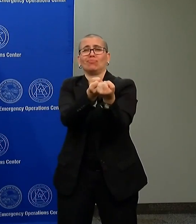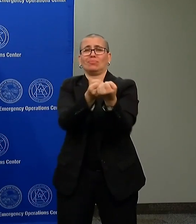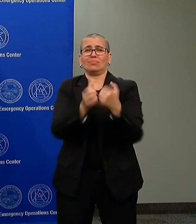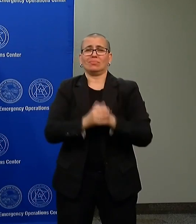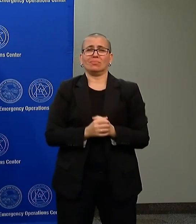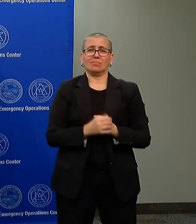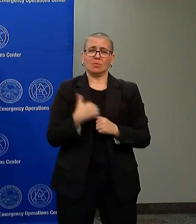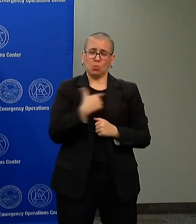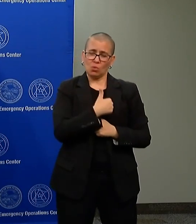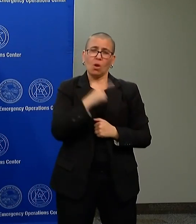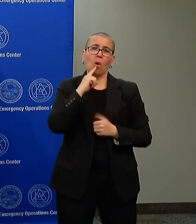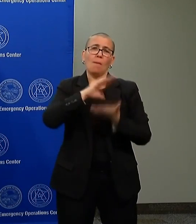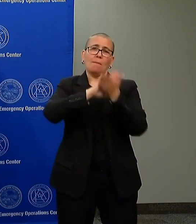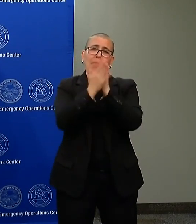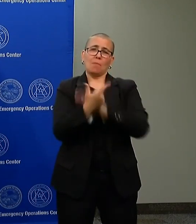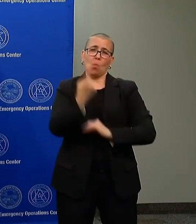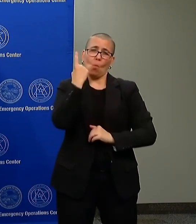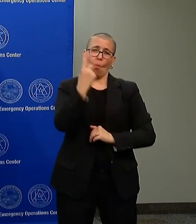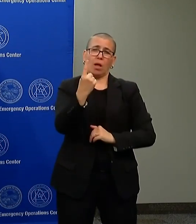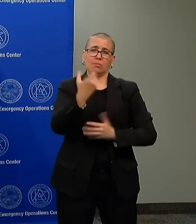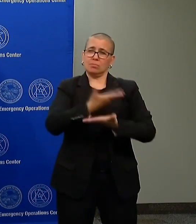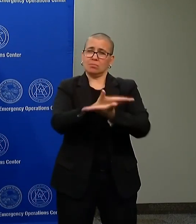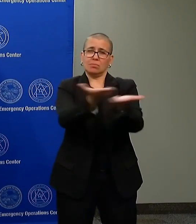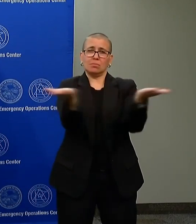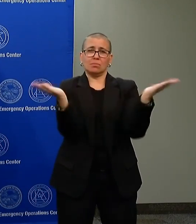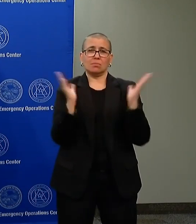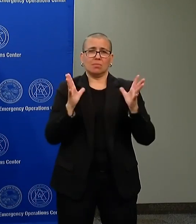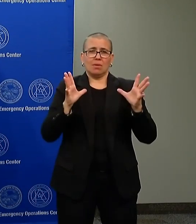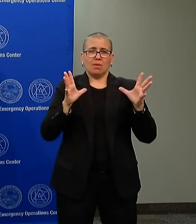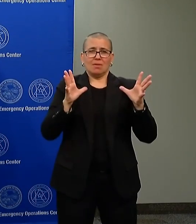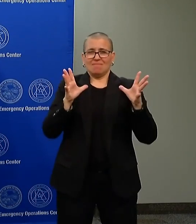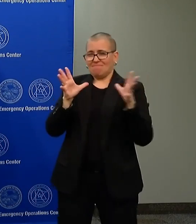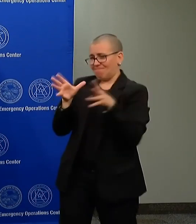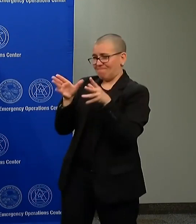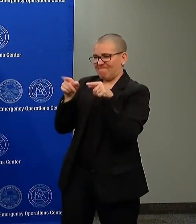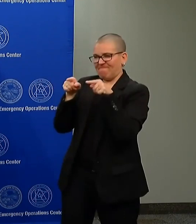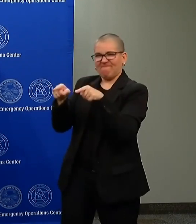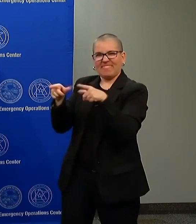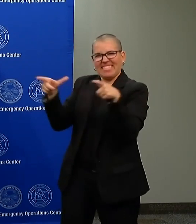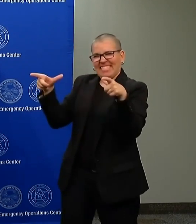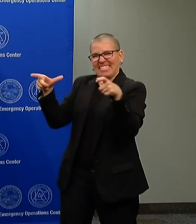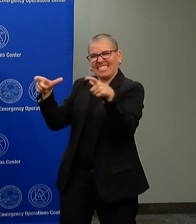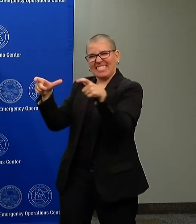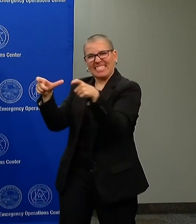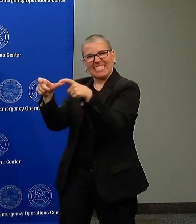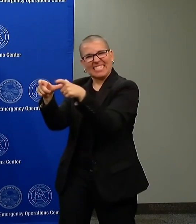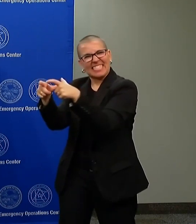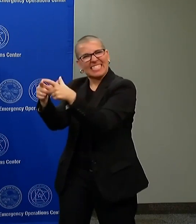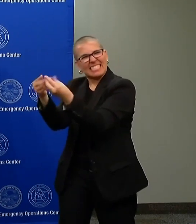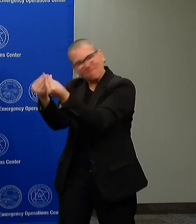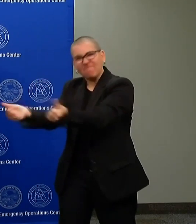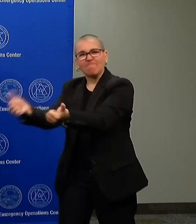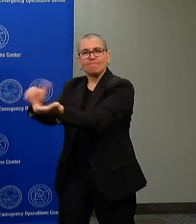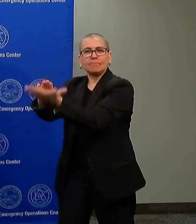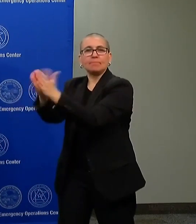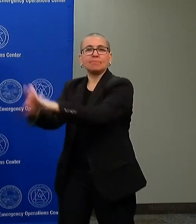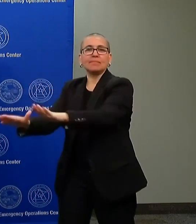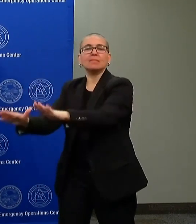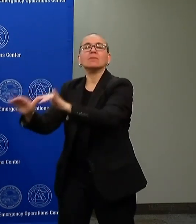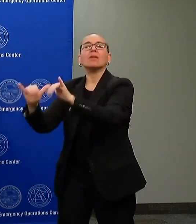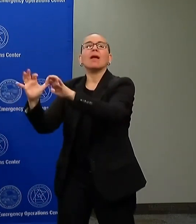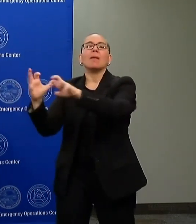about this, to isolate those folks who are meant to bring us harm, and to learn from this experience and become stronger. We'll be back with you shortly.